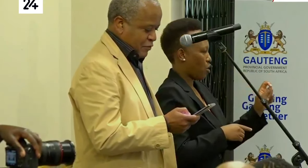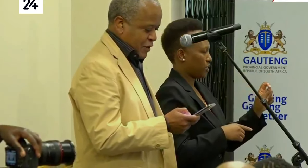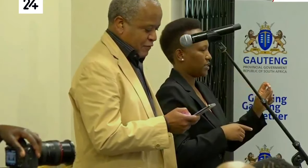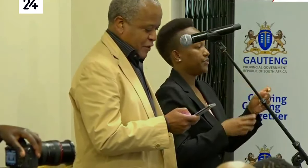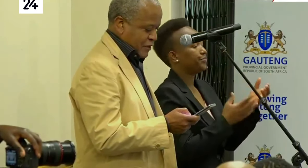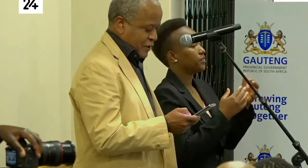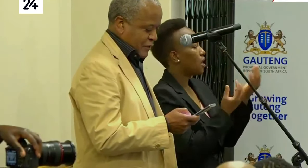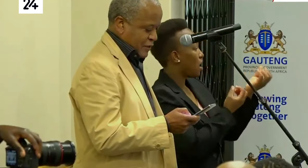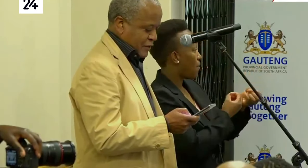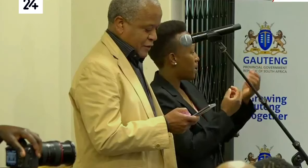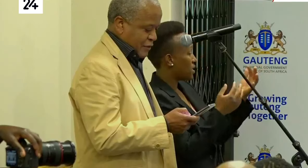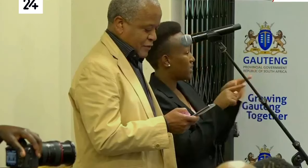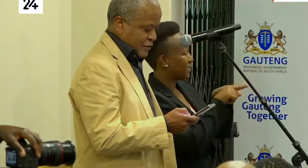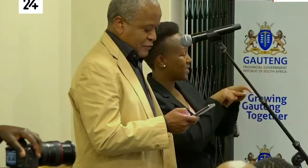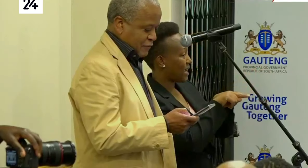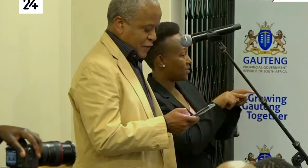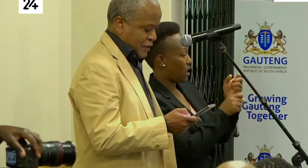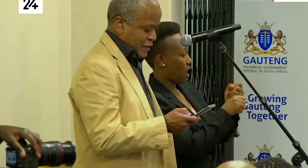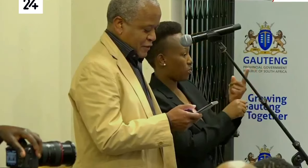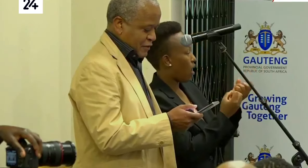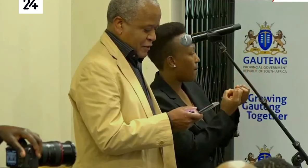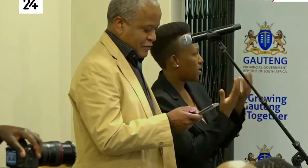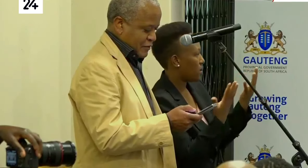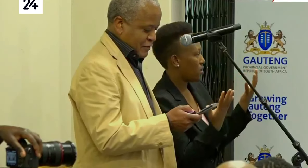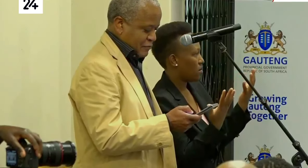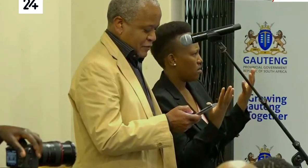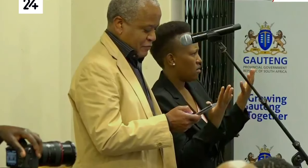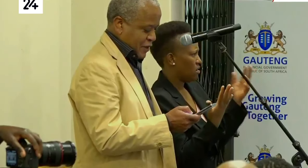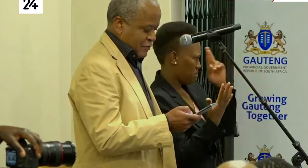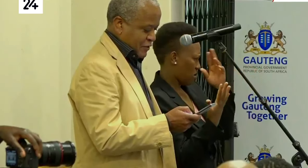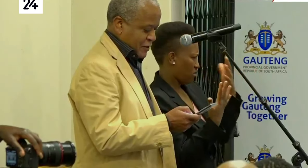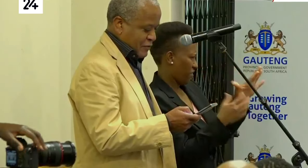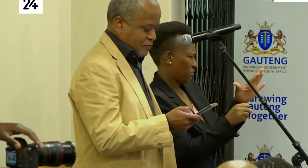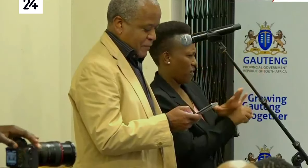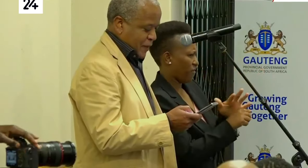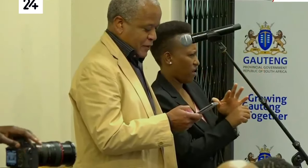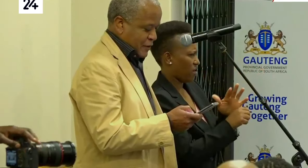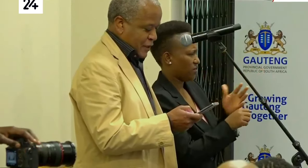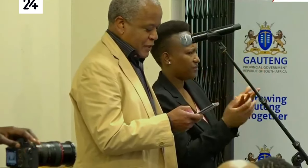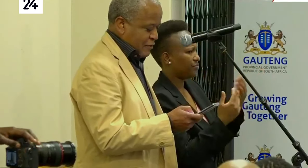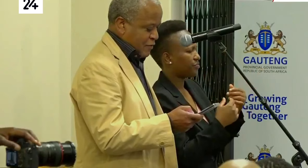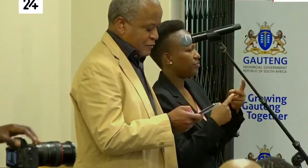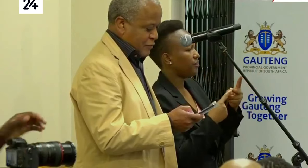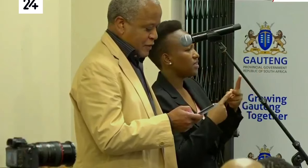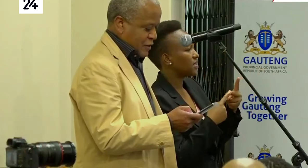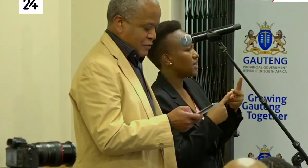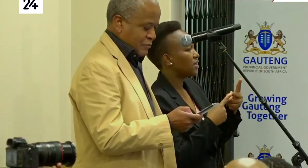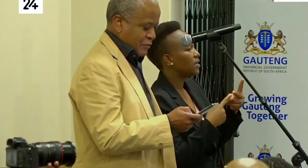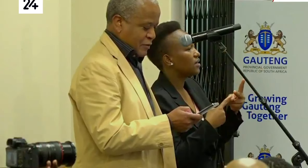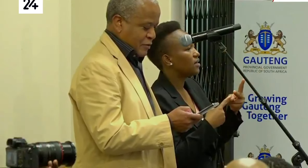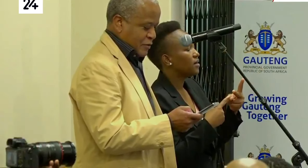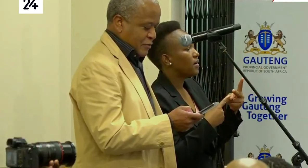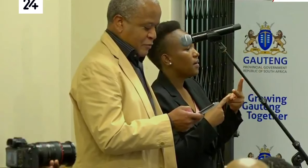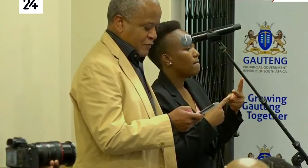many people have been tested in Gauteng so far? I think it's a similar question. Secondly, what will the